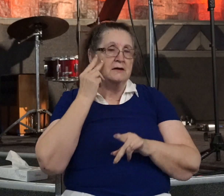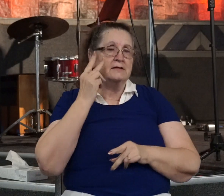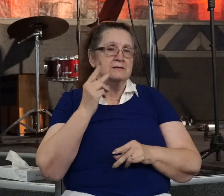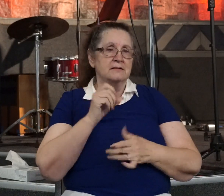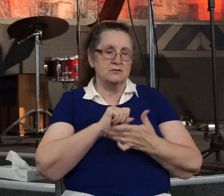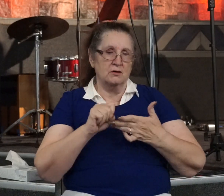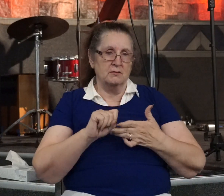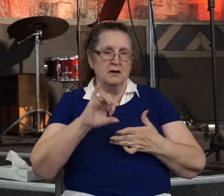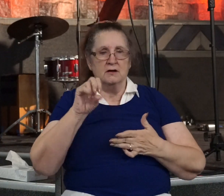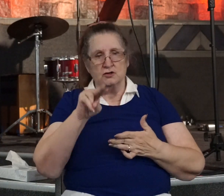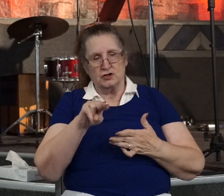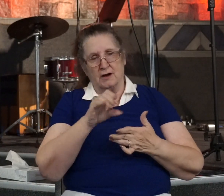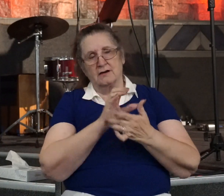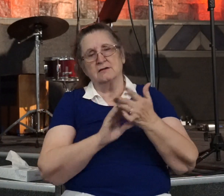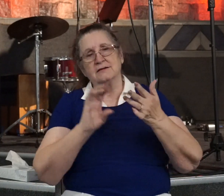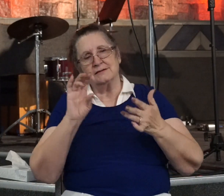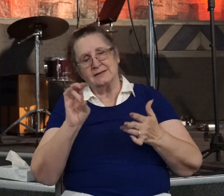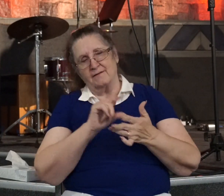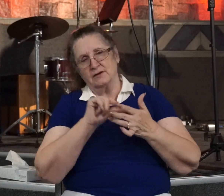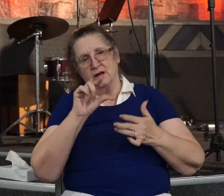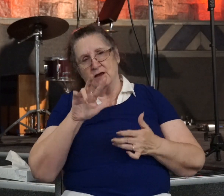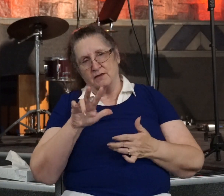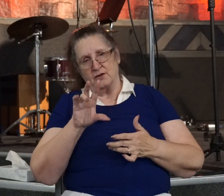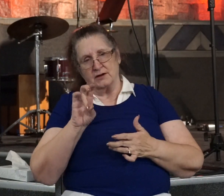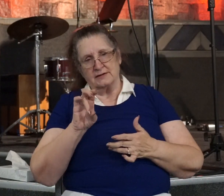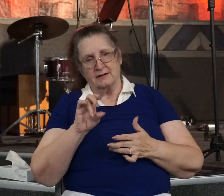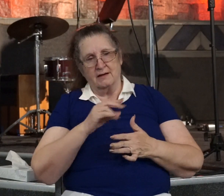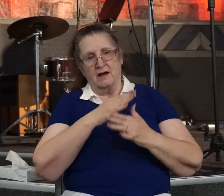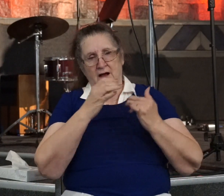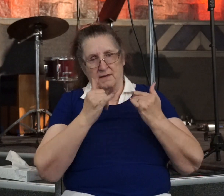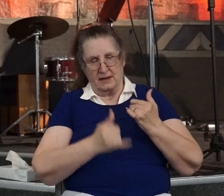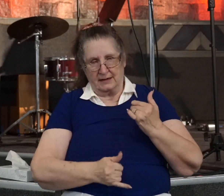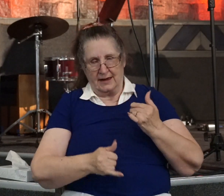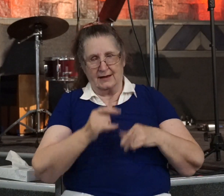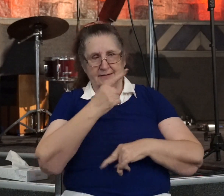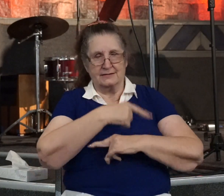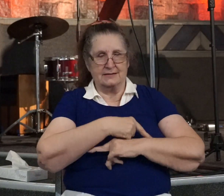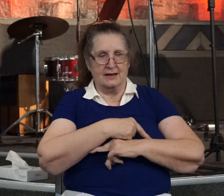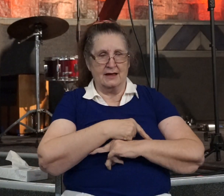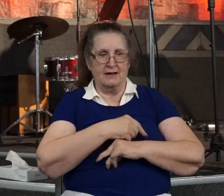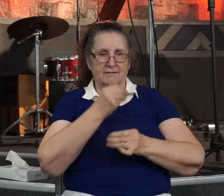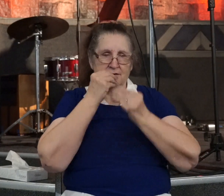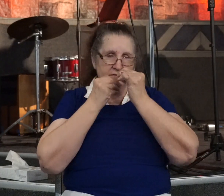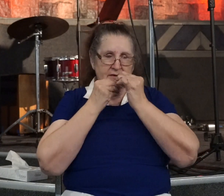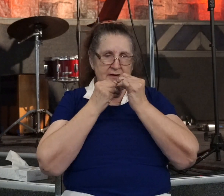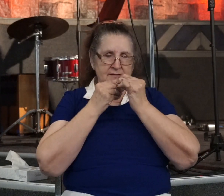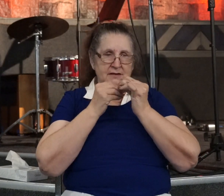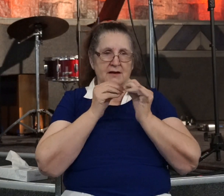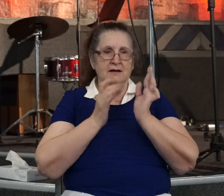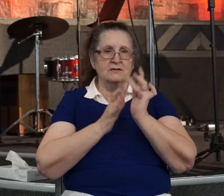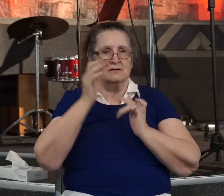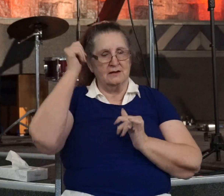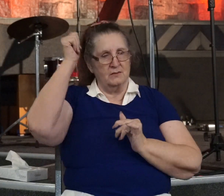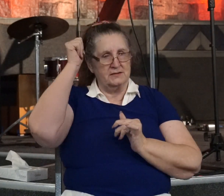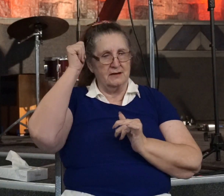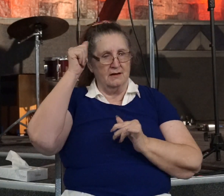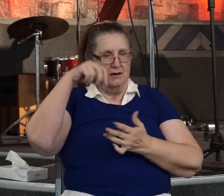John 7, 37, which says, On the last day, that great day of the feast, Jesus Himself stood and cried out, saying,